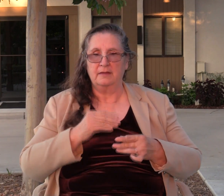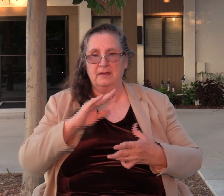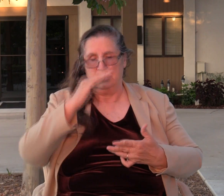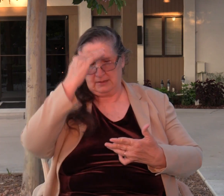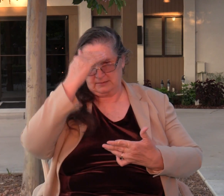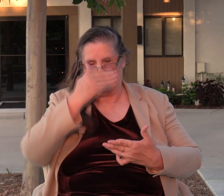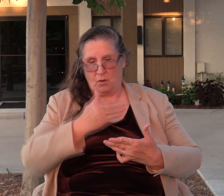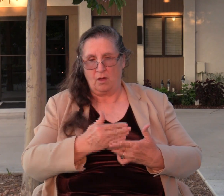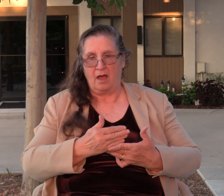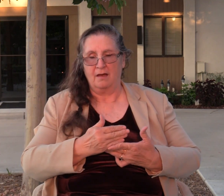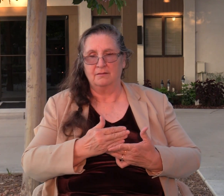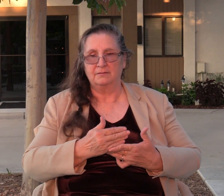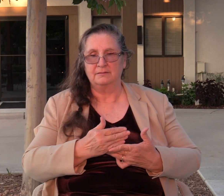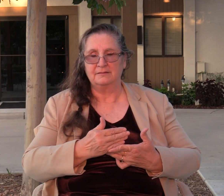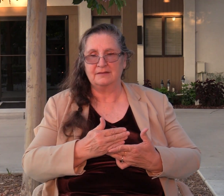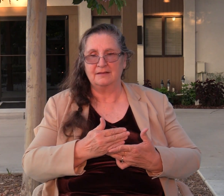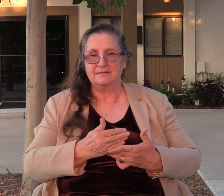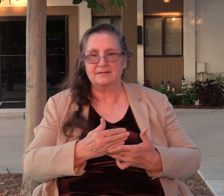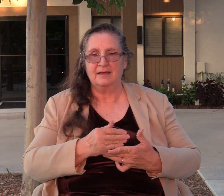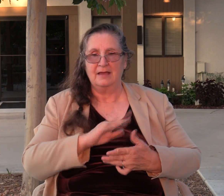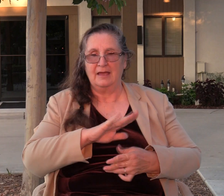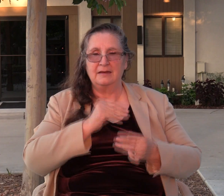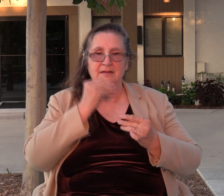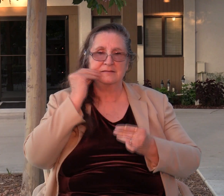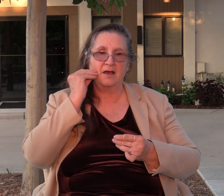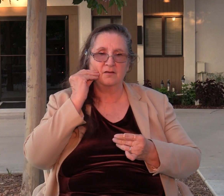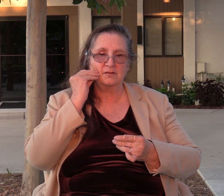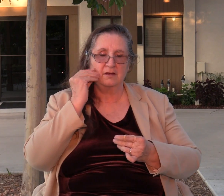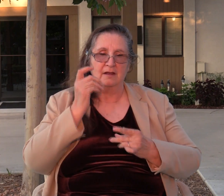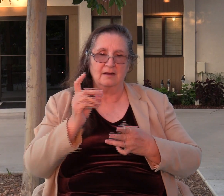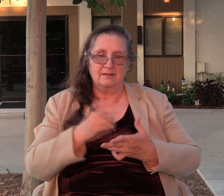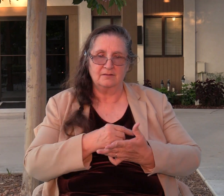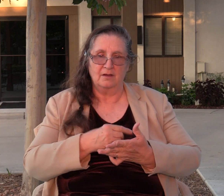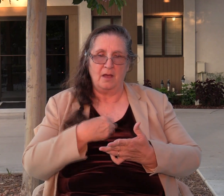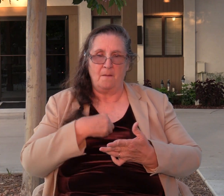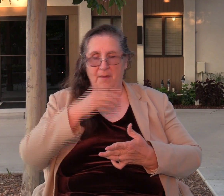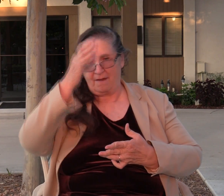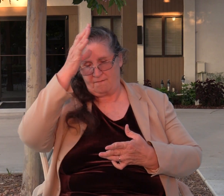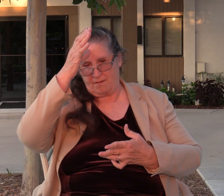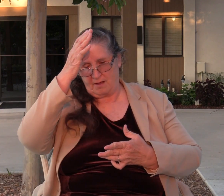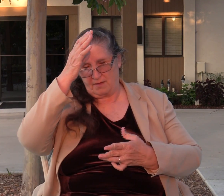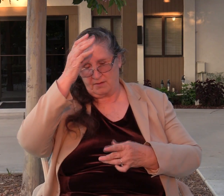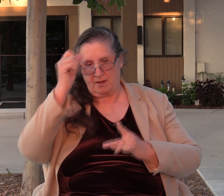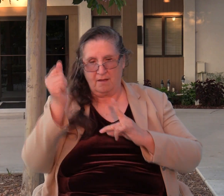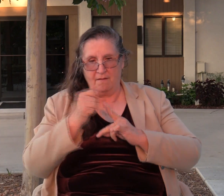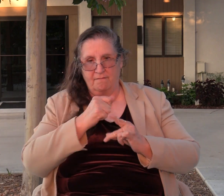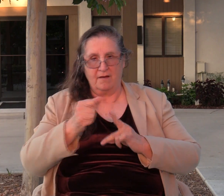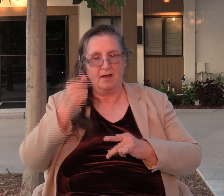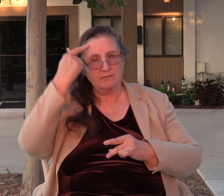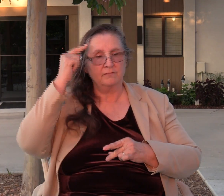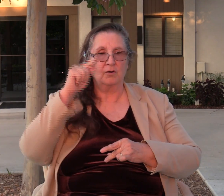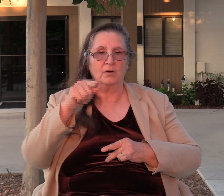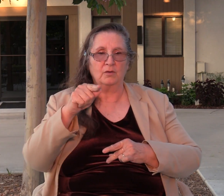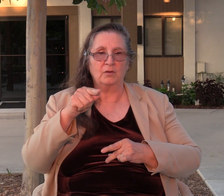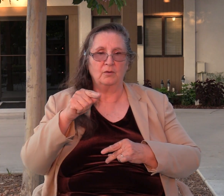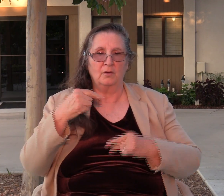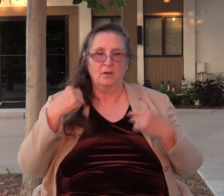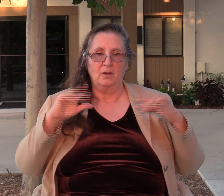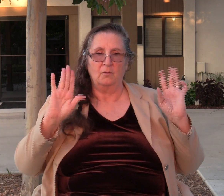and have done to him as he deserves, for my father fought for you, risked his life, and delivered you out of the hand of Midian, but you